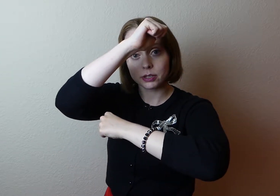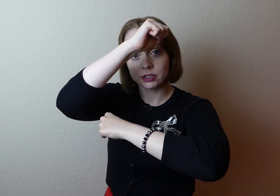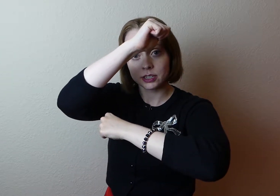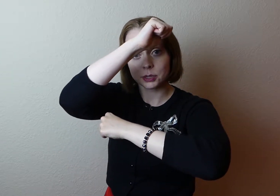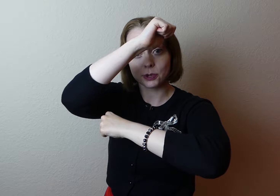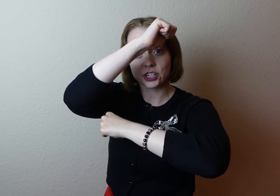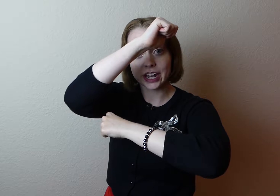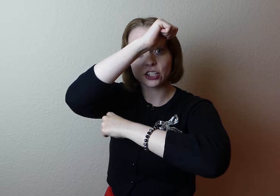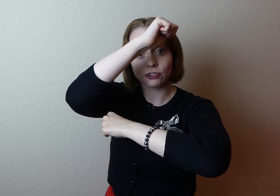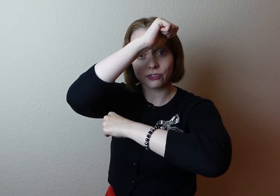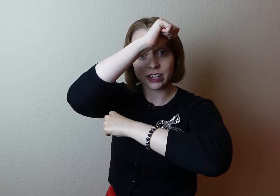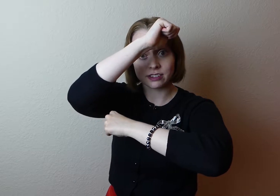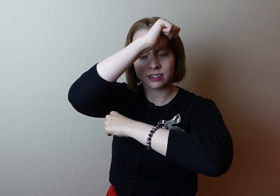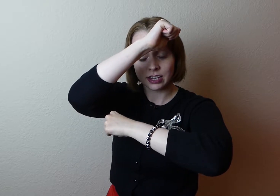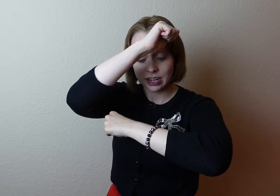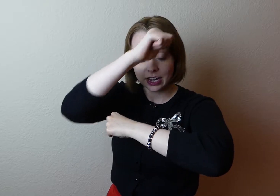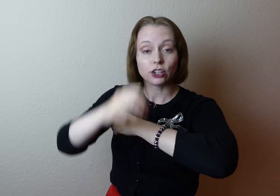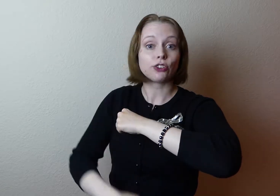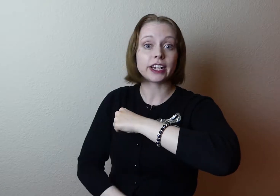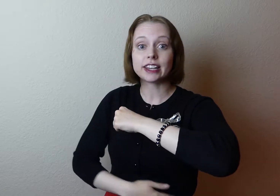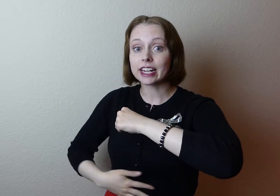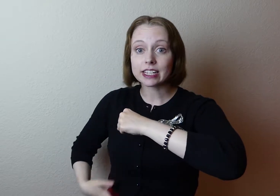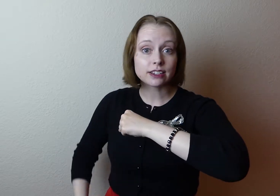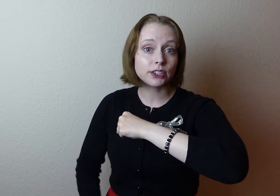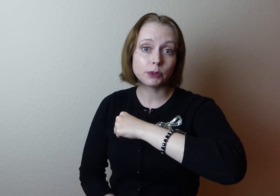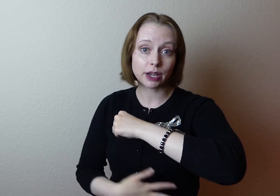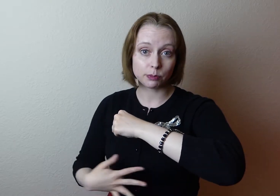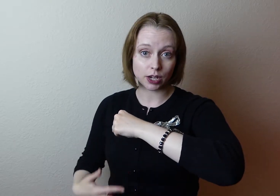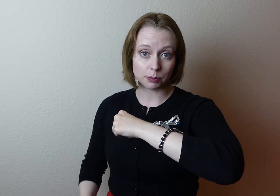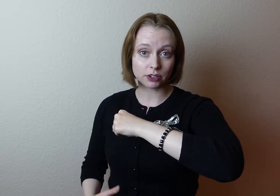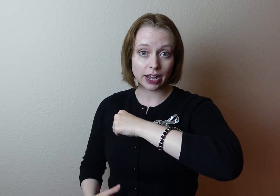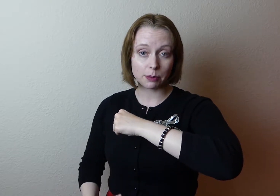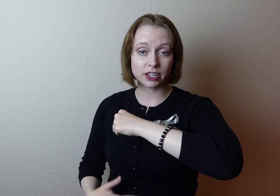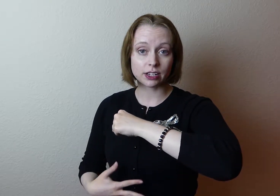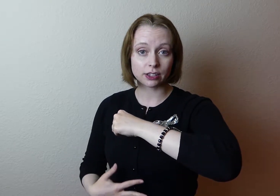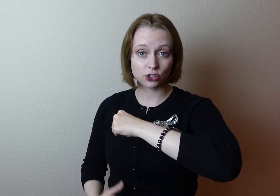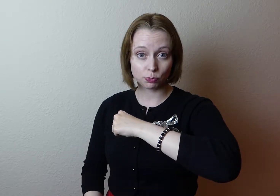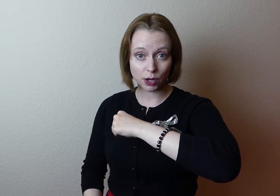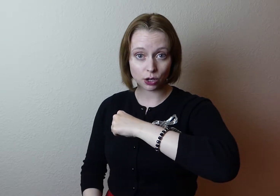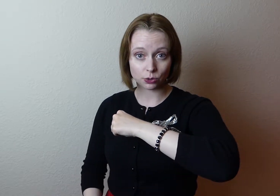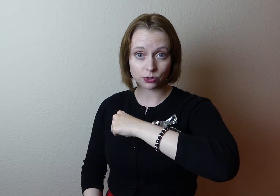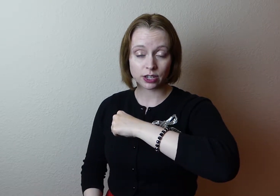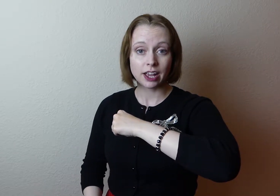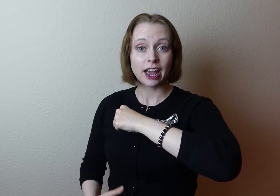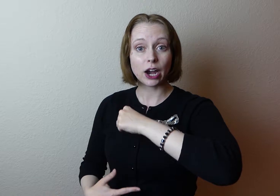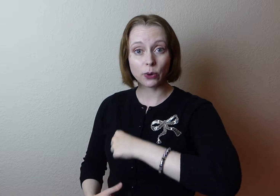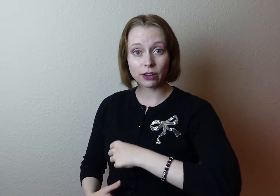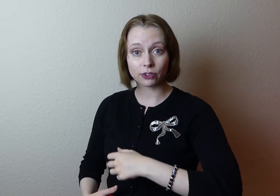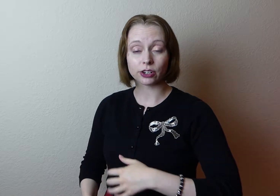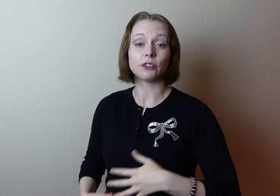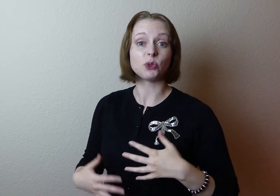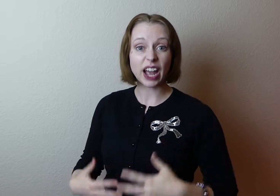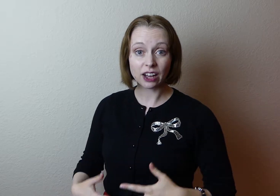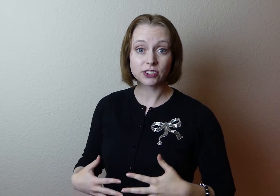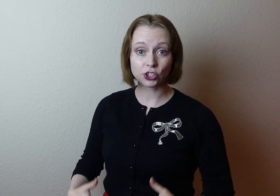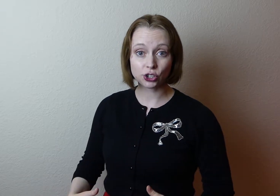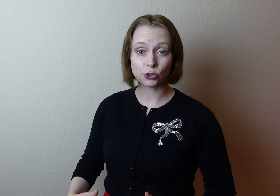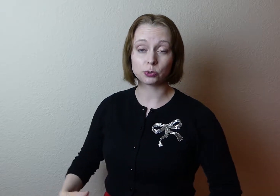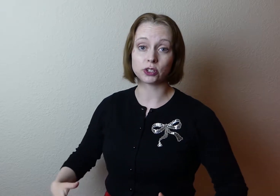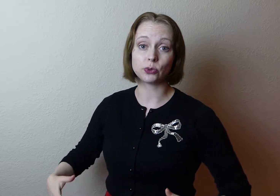to protect our face. Granted that is leaving my abdominal cavity exposed. However, if you have to choose between